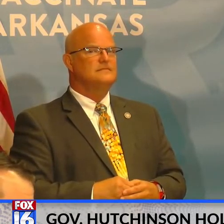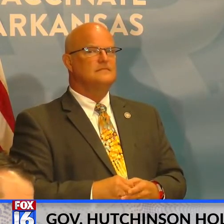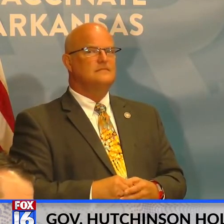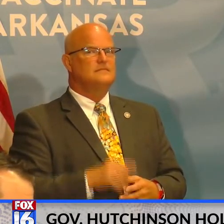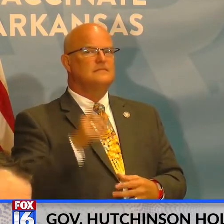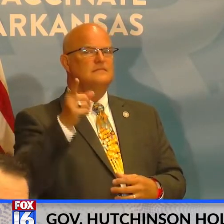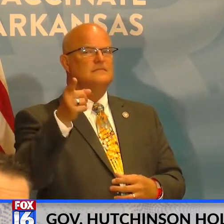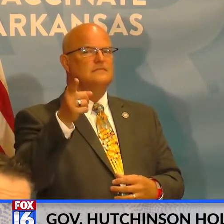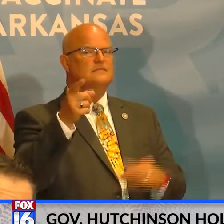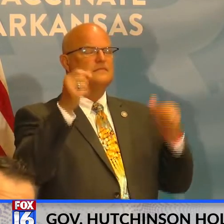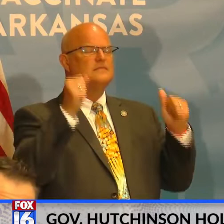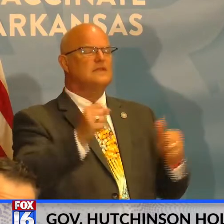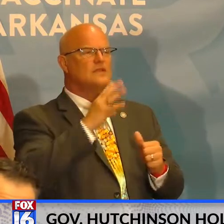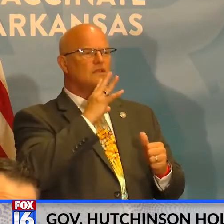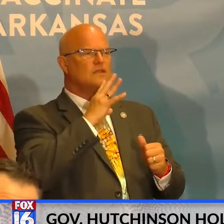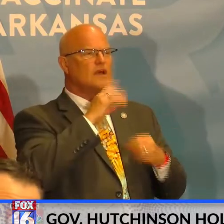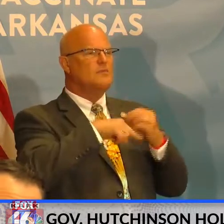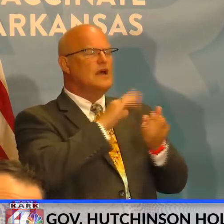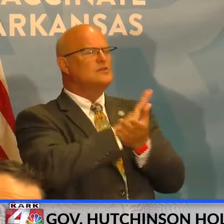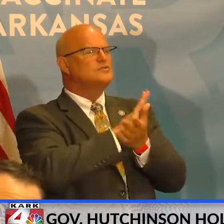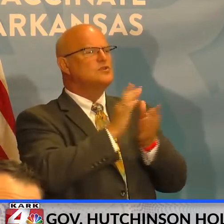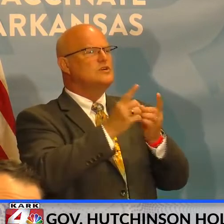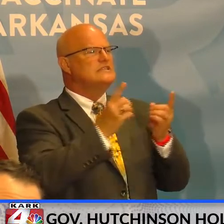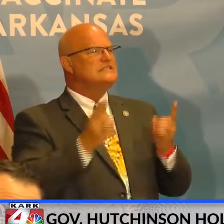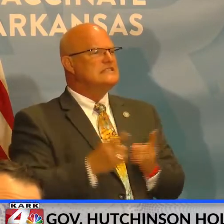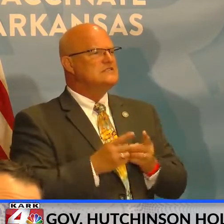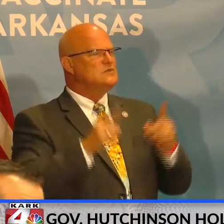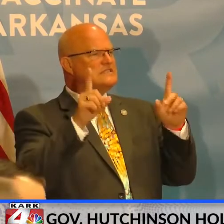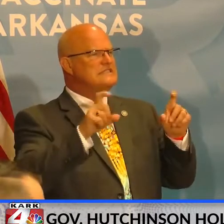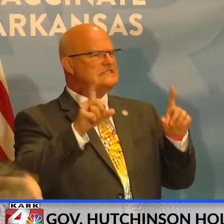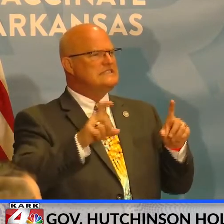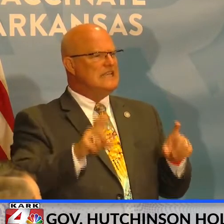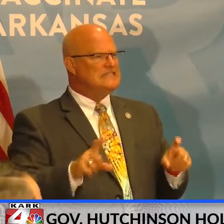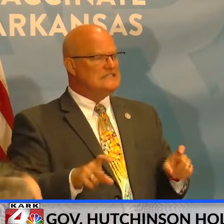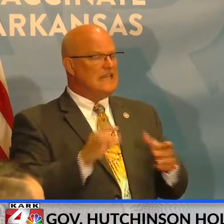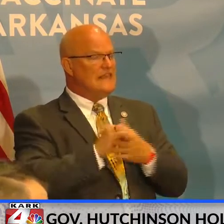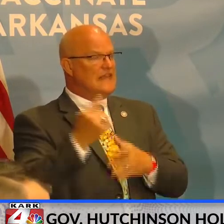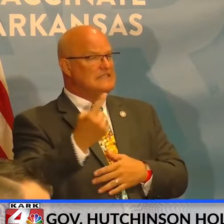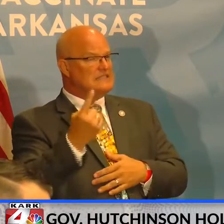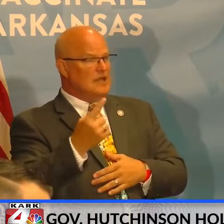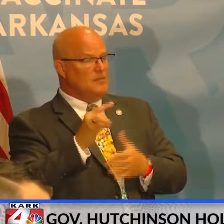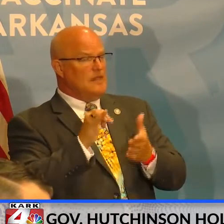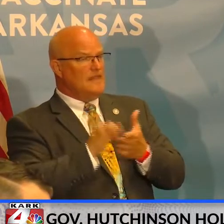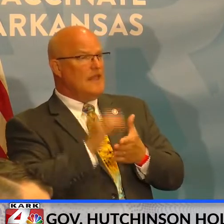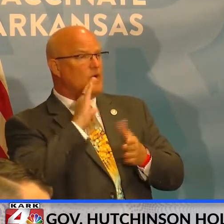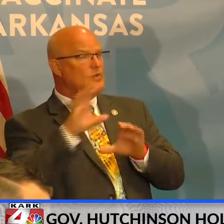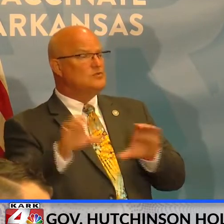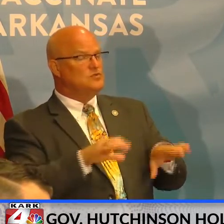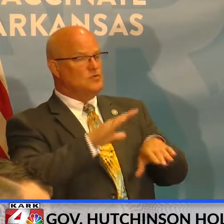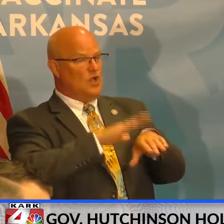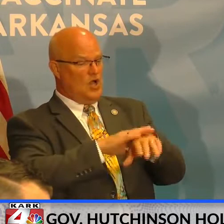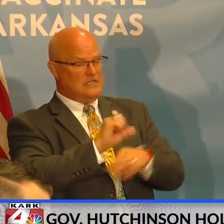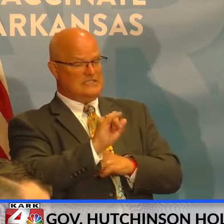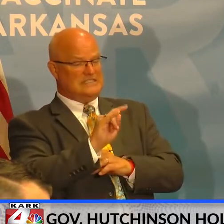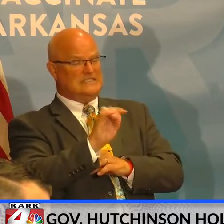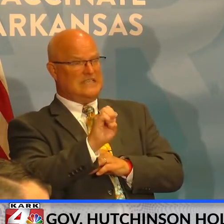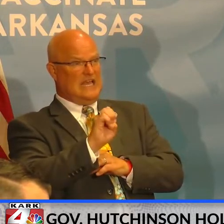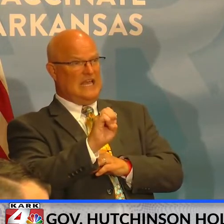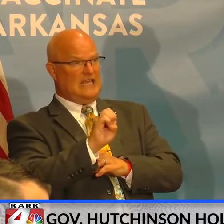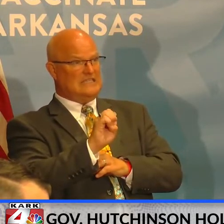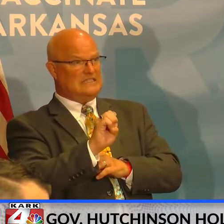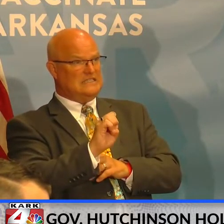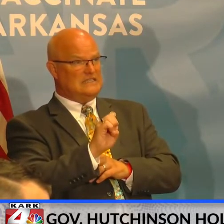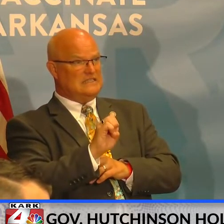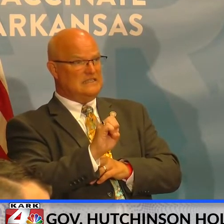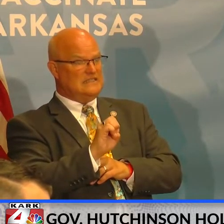Can you speak on school districts and testing? Is that something they're doing on site or sick home? If